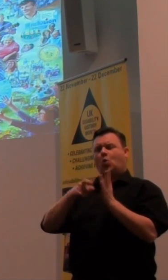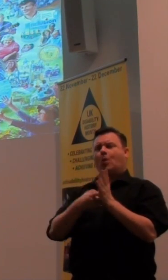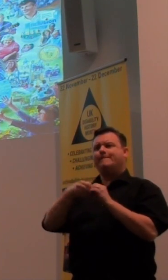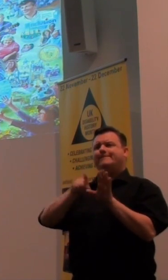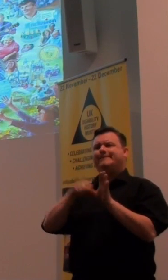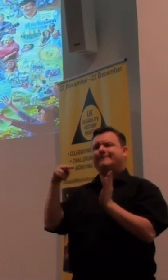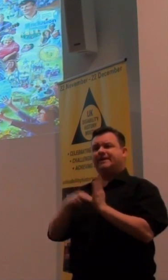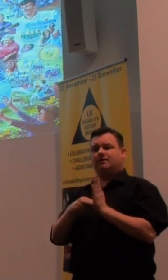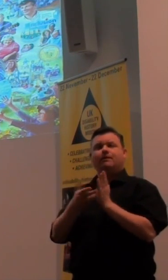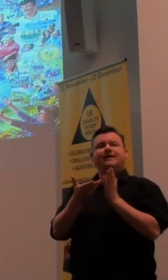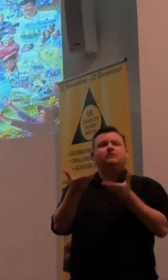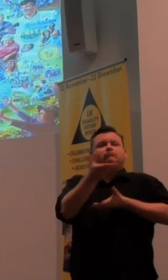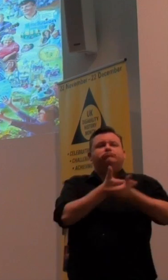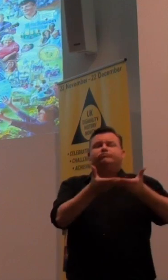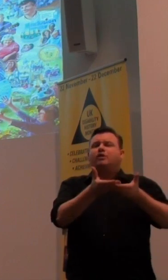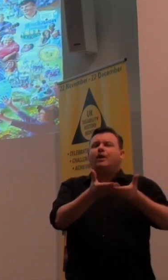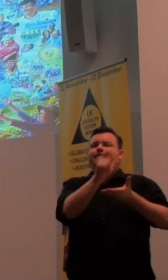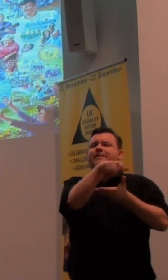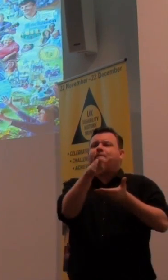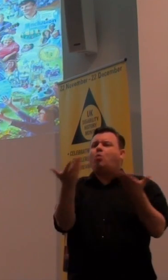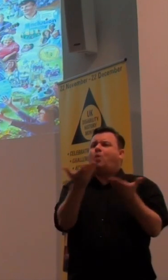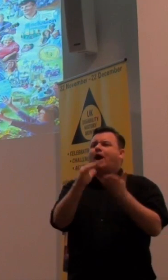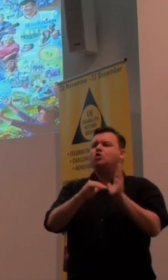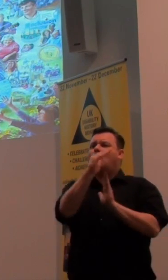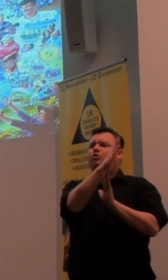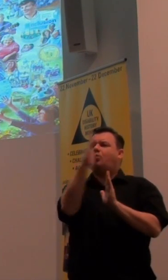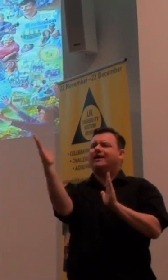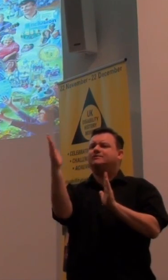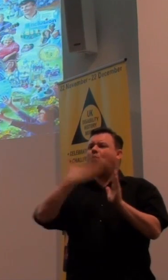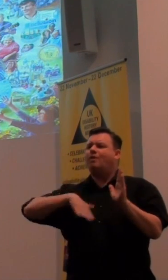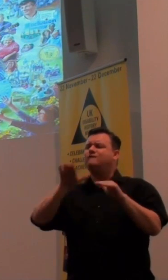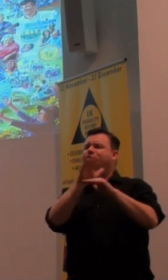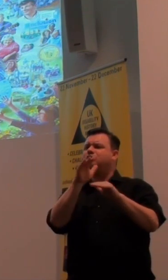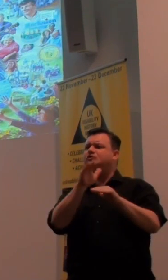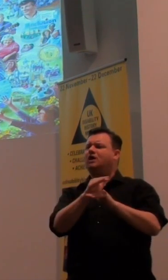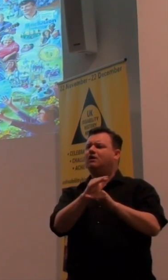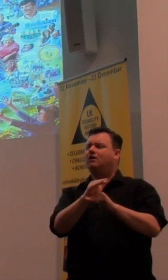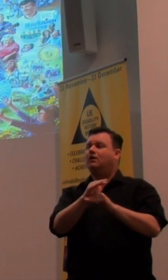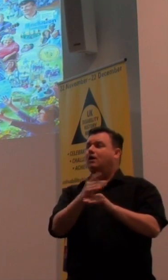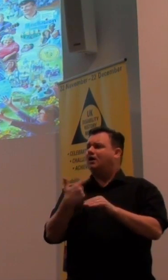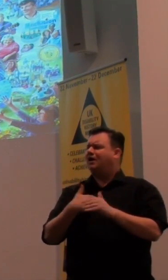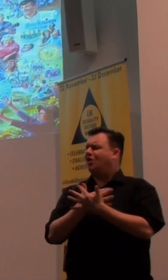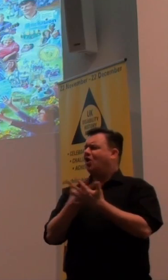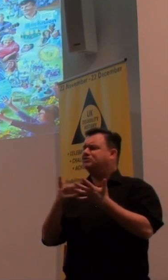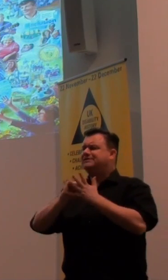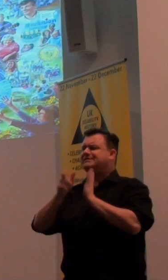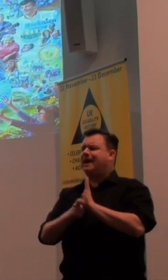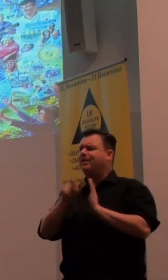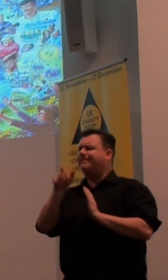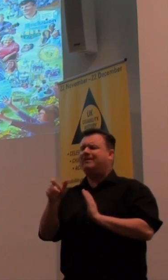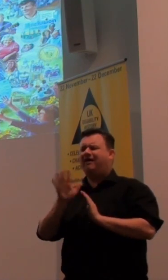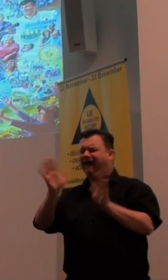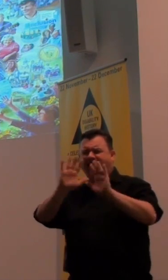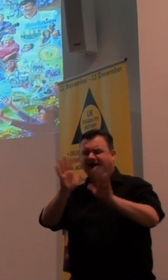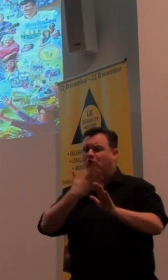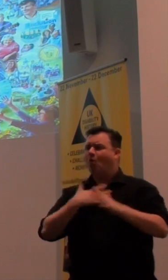week, that they're consulting with people in the North West, disabled people, about what we want for the future. An enormous number of disabled people said, no, no, we don't want to be in a mainstream